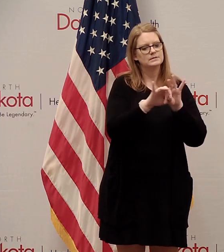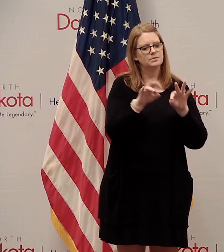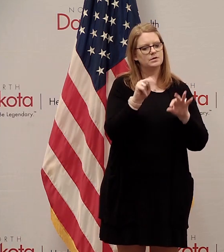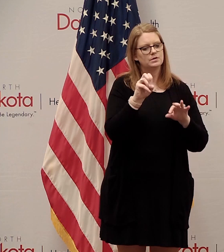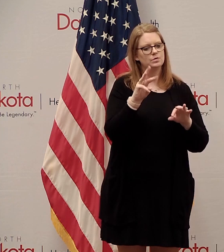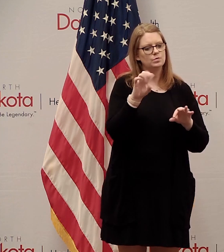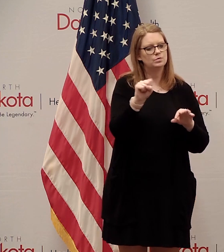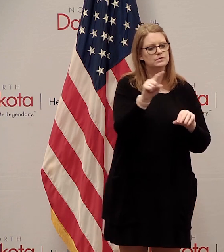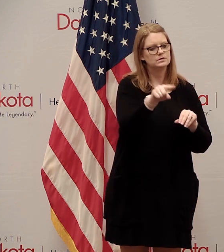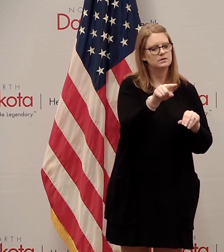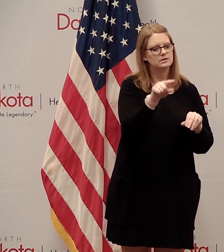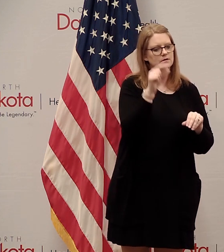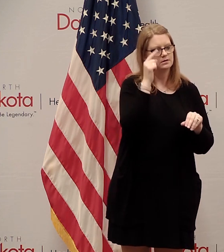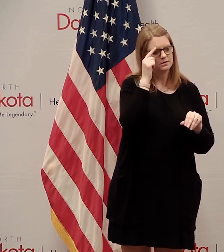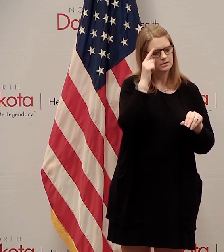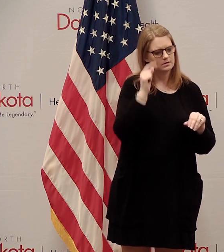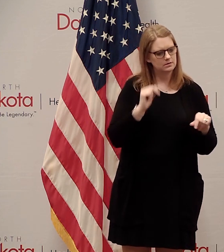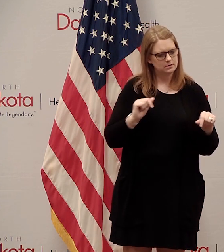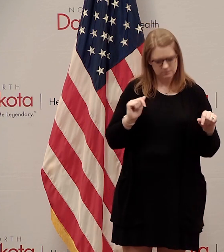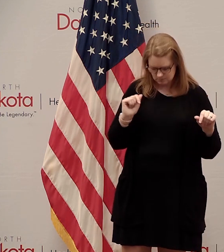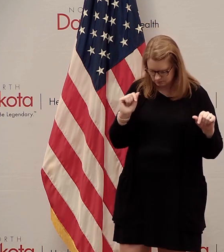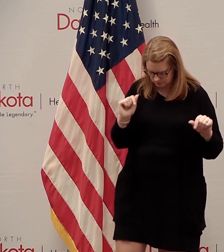that people have been asking about. Okay.